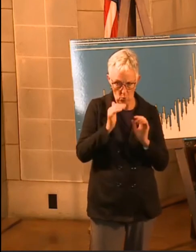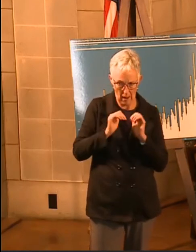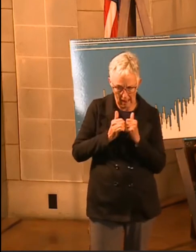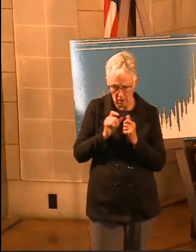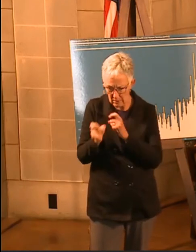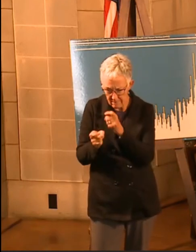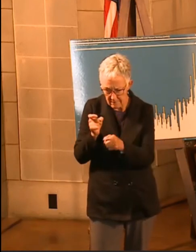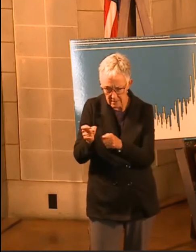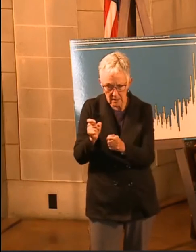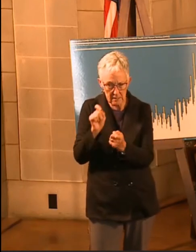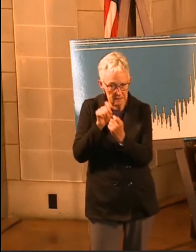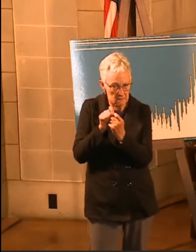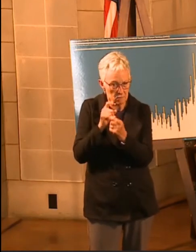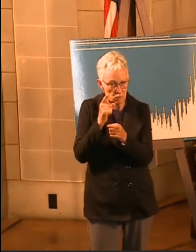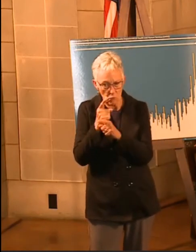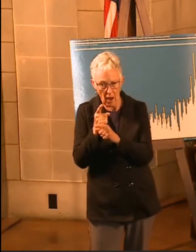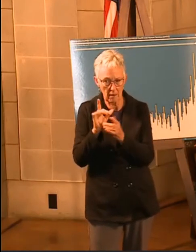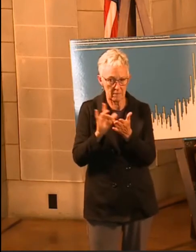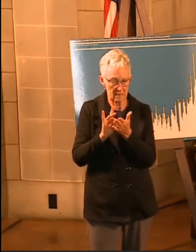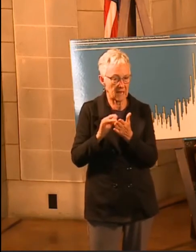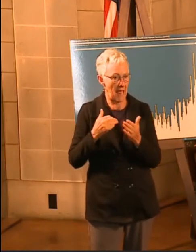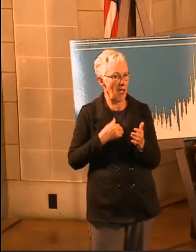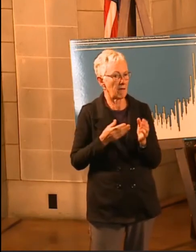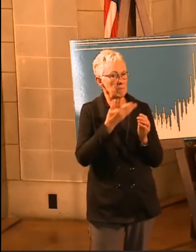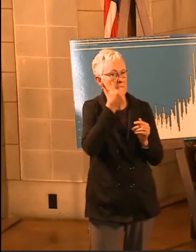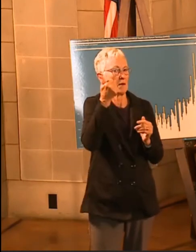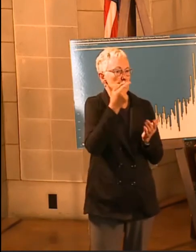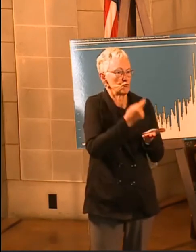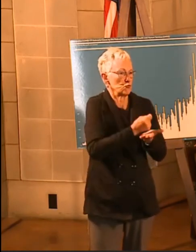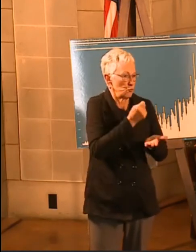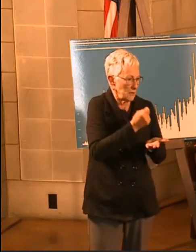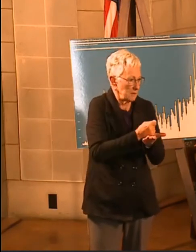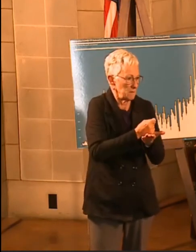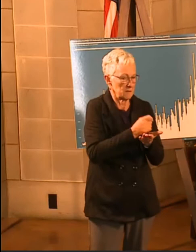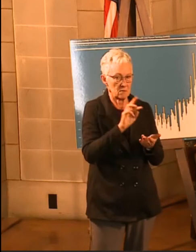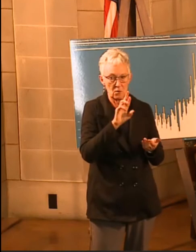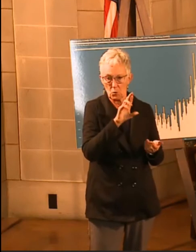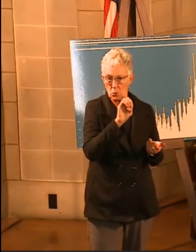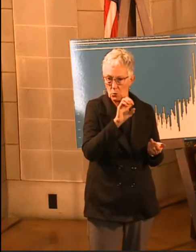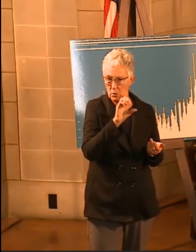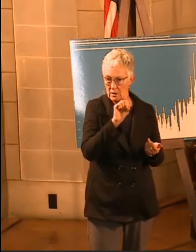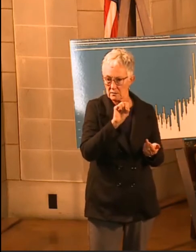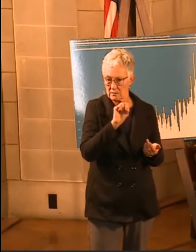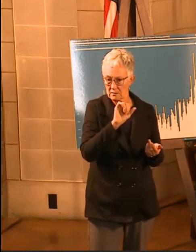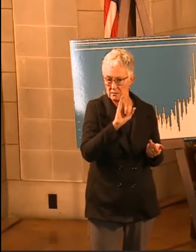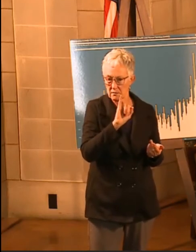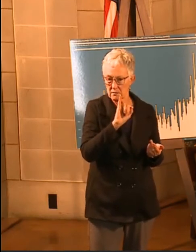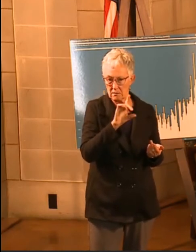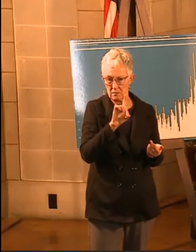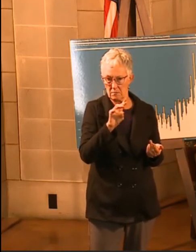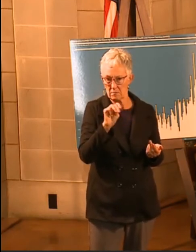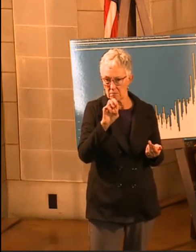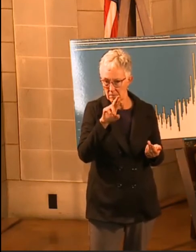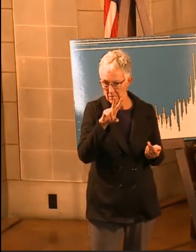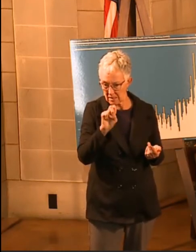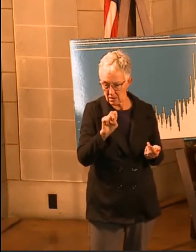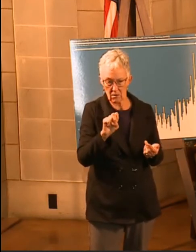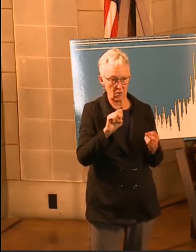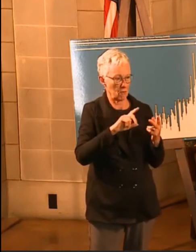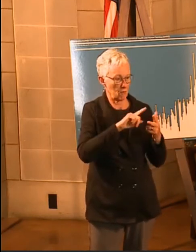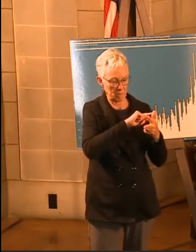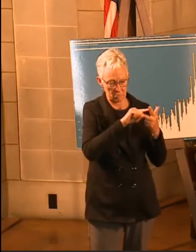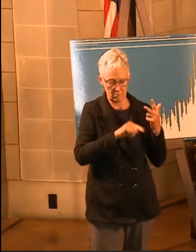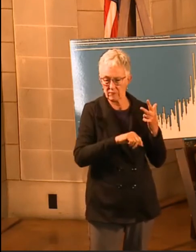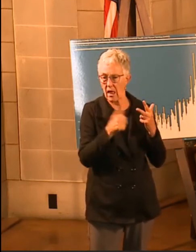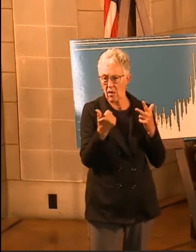remdesivir, convalescent plasma, and BiPAP. A lot more patients are being placed on, to increase